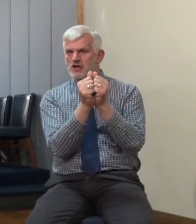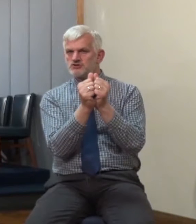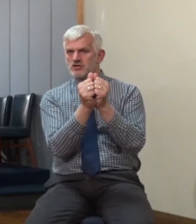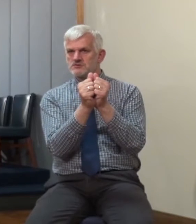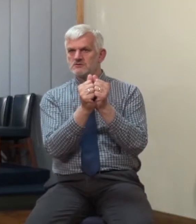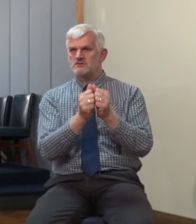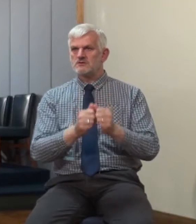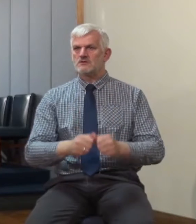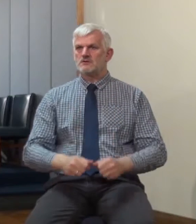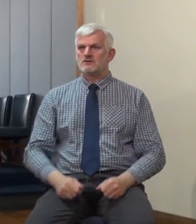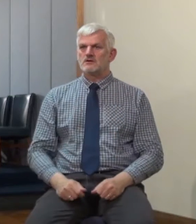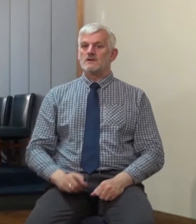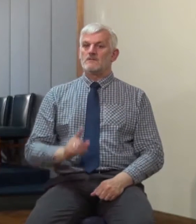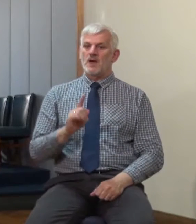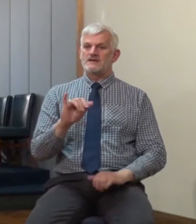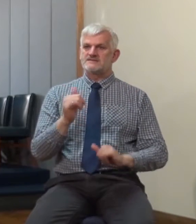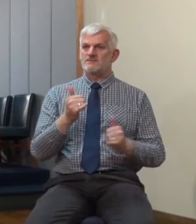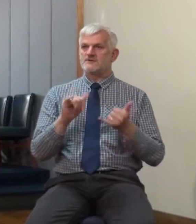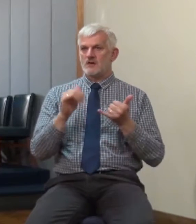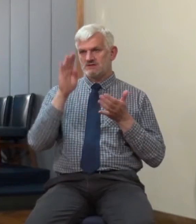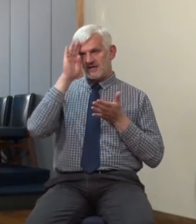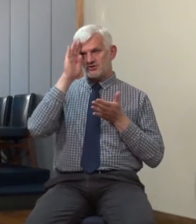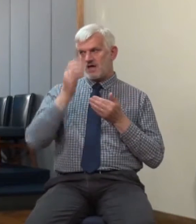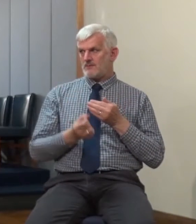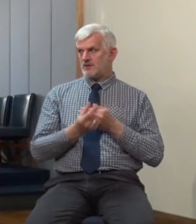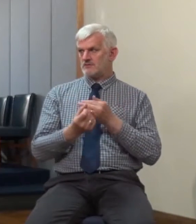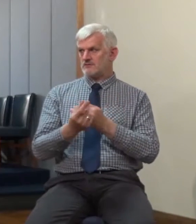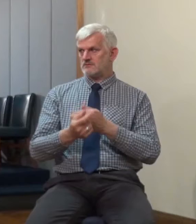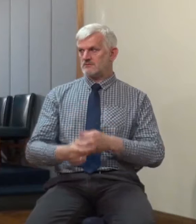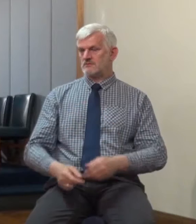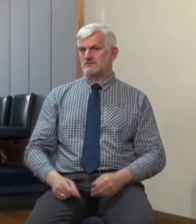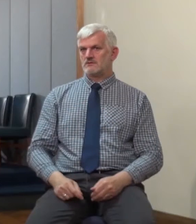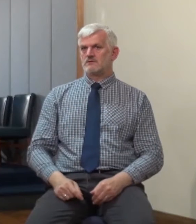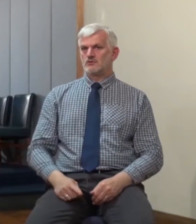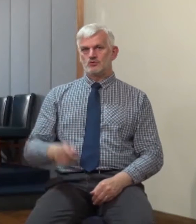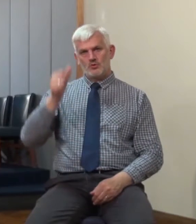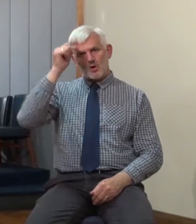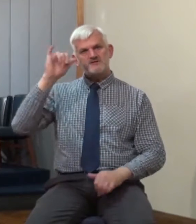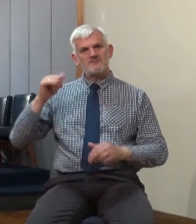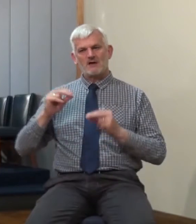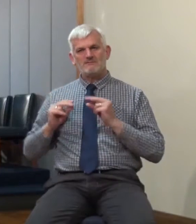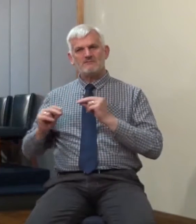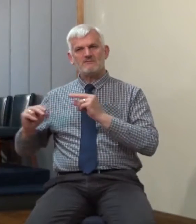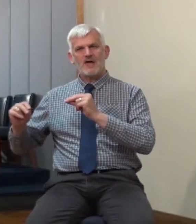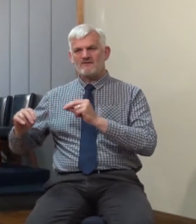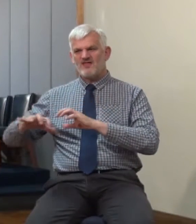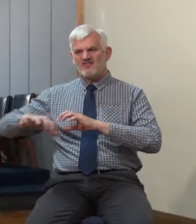year, vulnerable times, if there was word that there was theft going on in the regional community, yes,